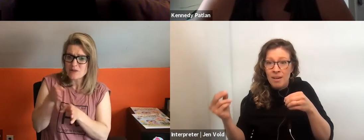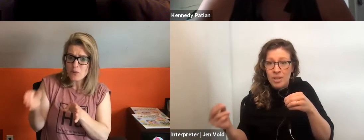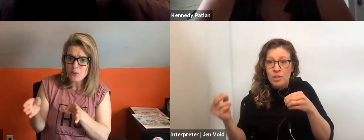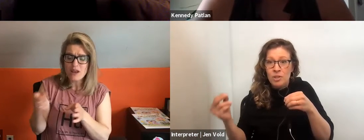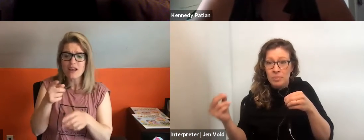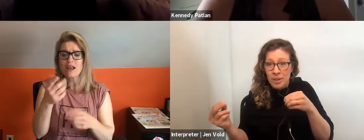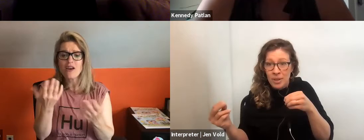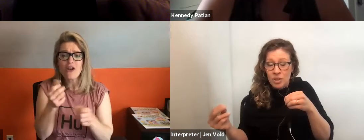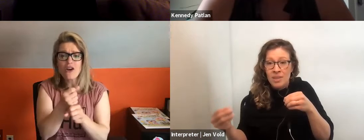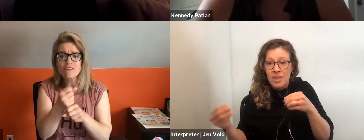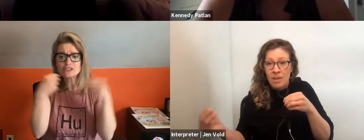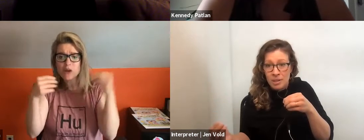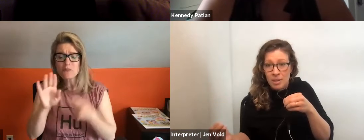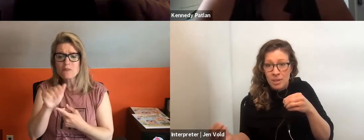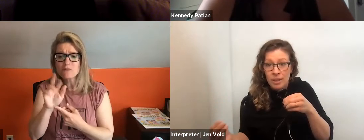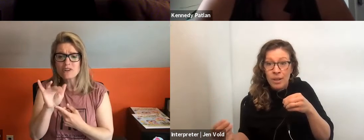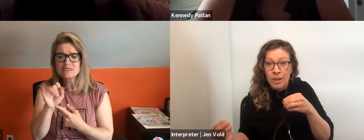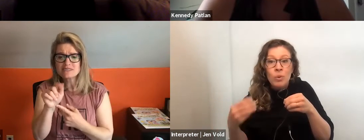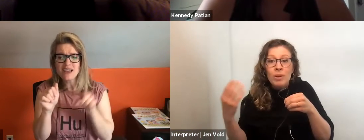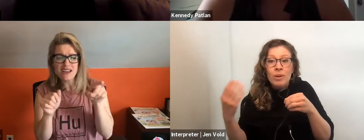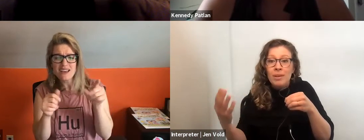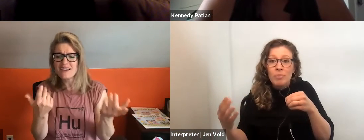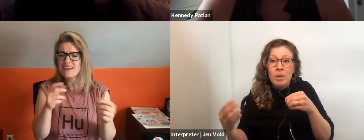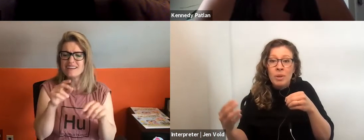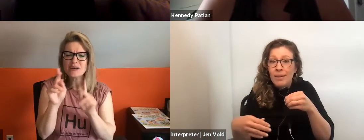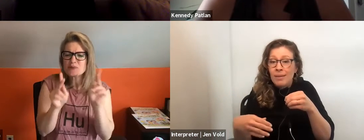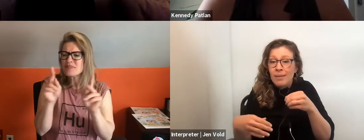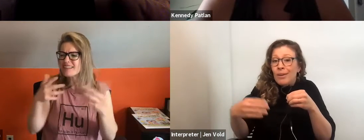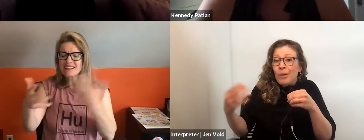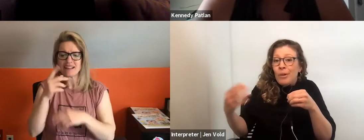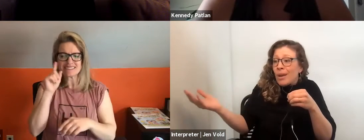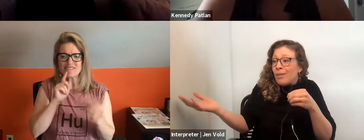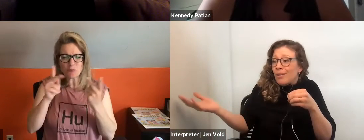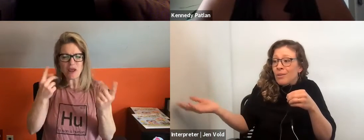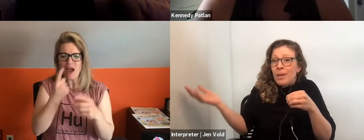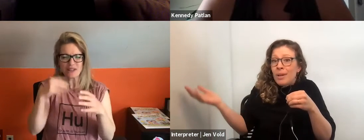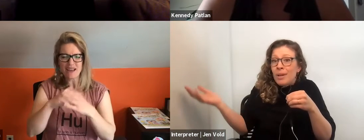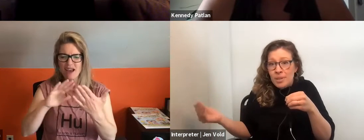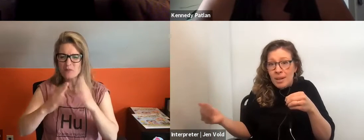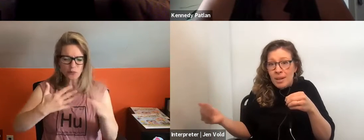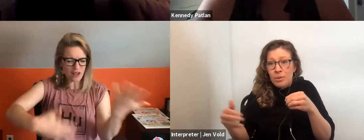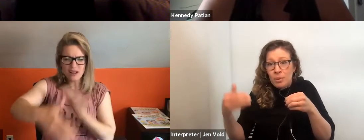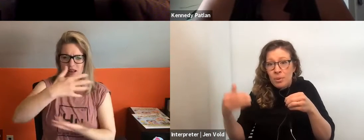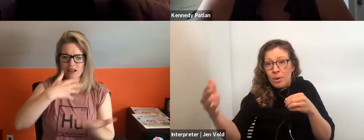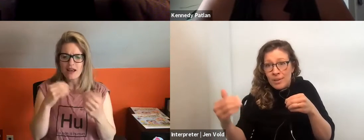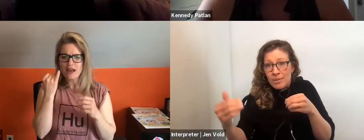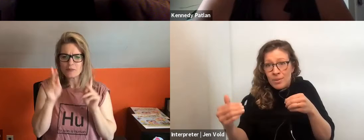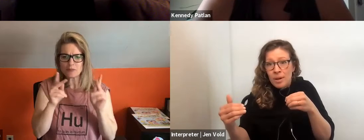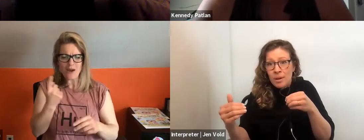conversational communication that they could have access to it. So we were thinking of people like, you know, you have a neighbor who's deaf or you are going into